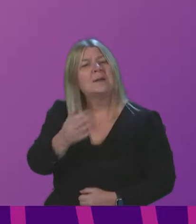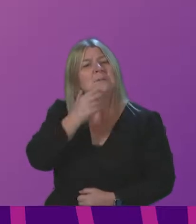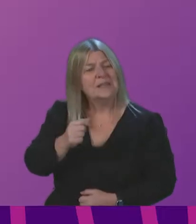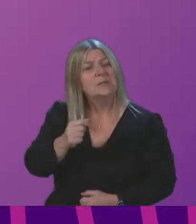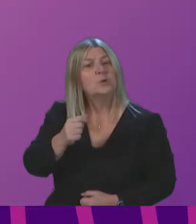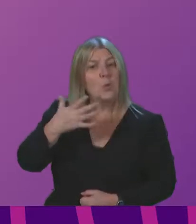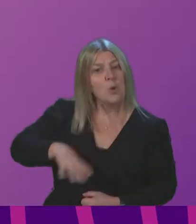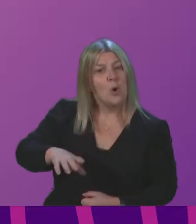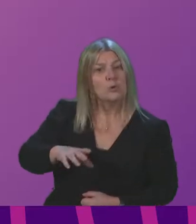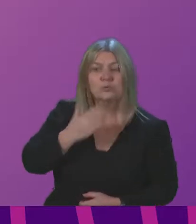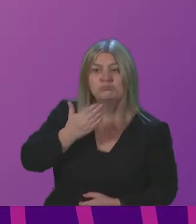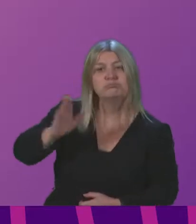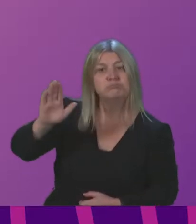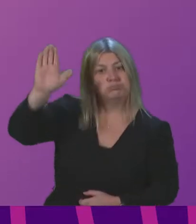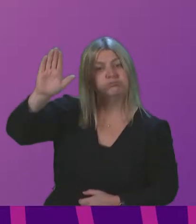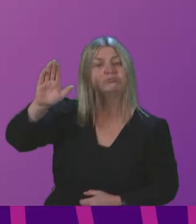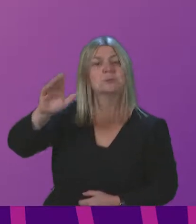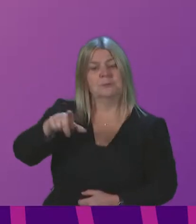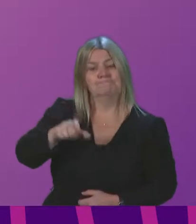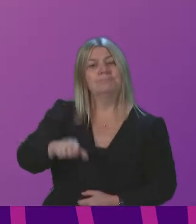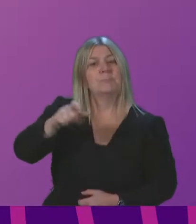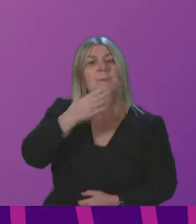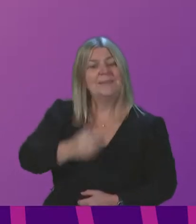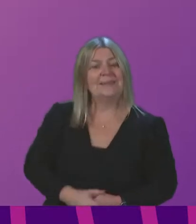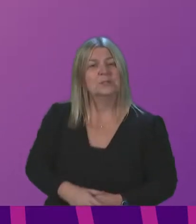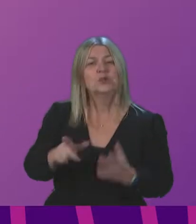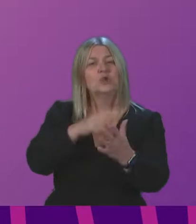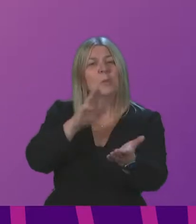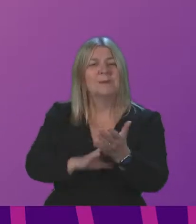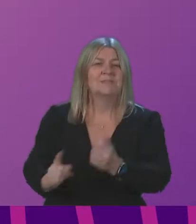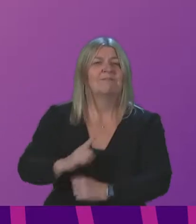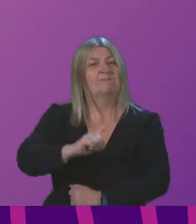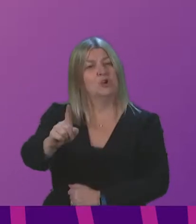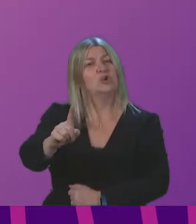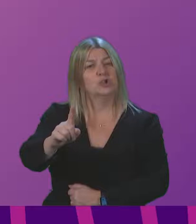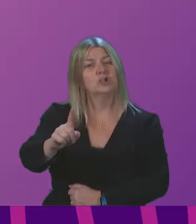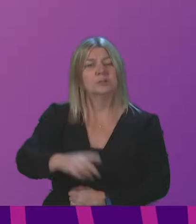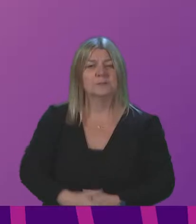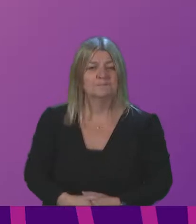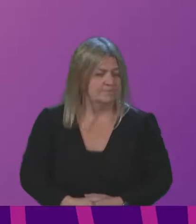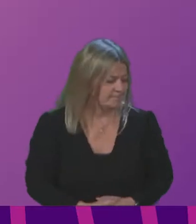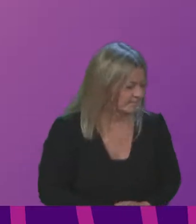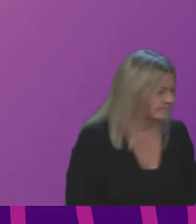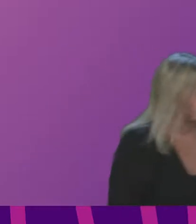press their request to speak buttons? And I call John Mason, the first speaker in the open debate, to be followed by Liz Smith.